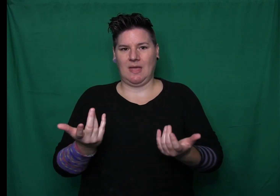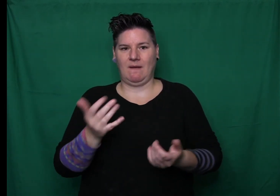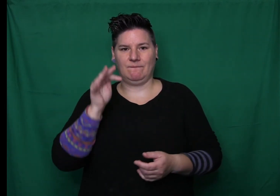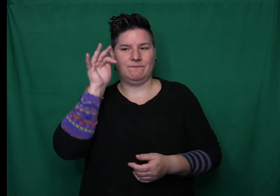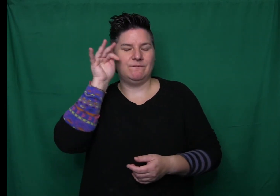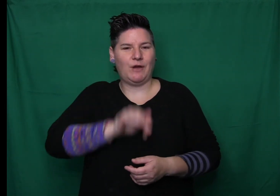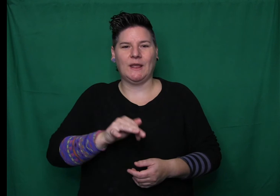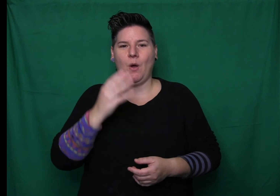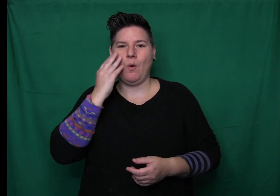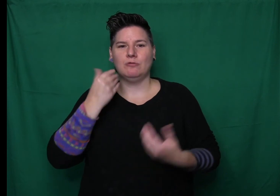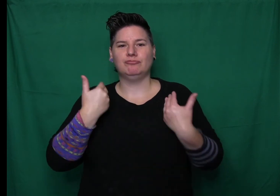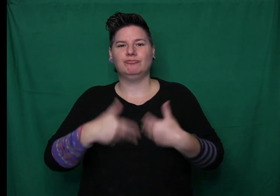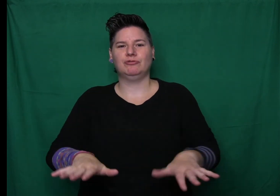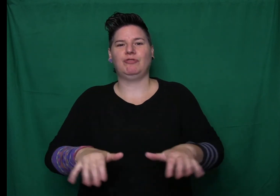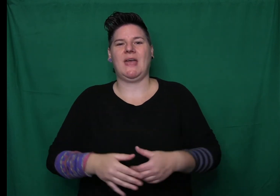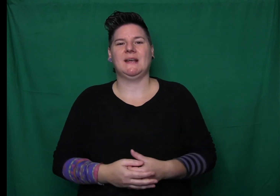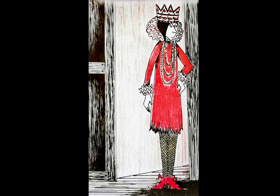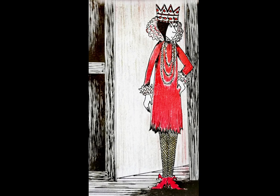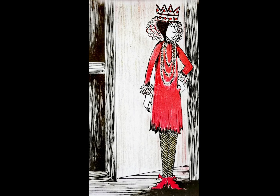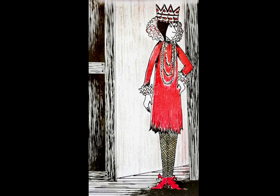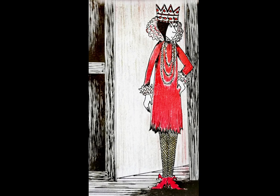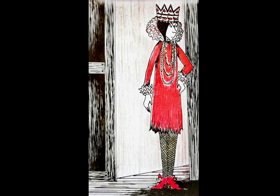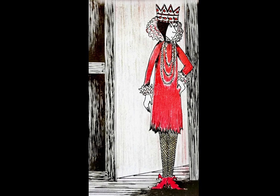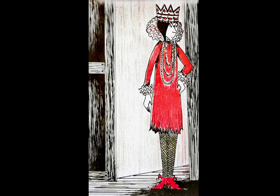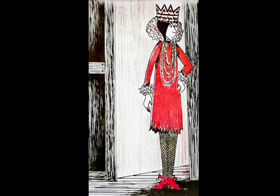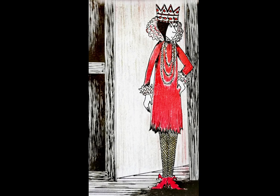Dory brought the big witch a pair of socks that didn't match and a nightgown too.